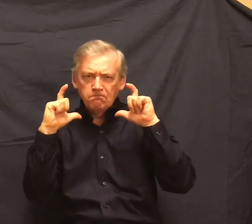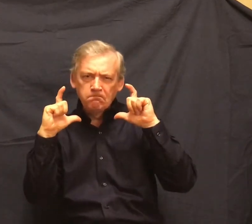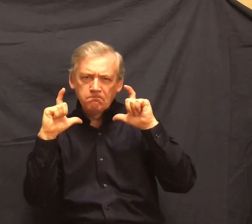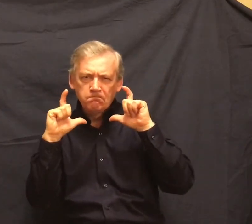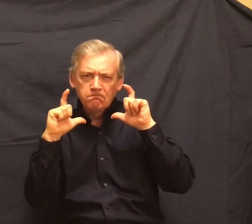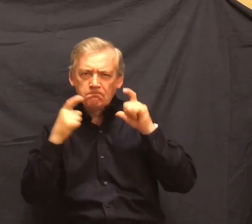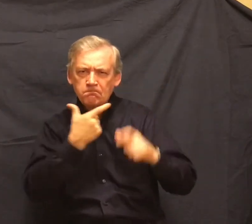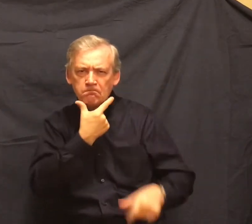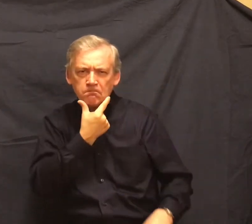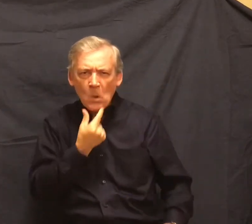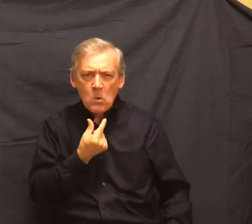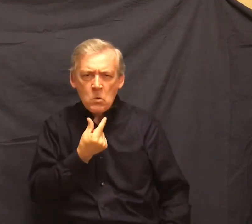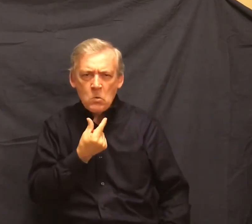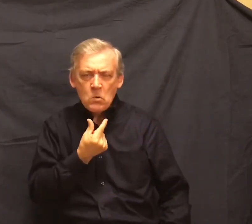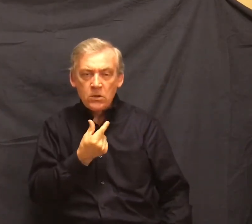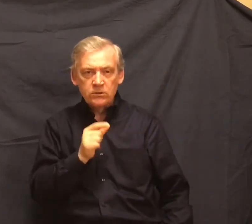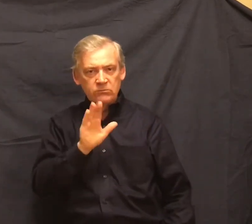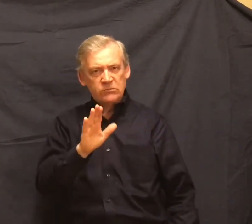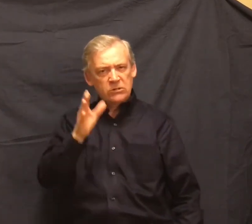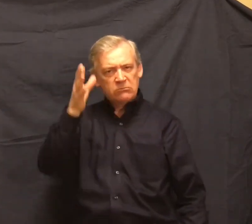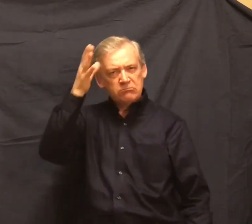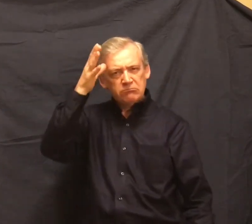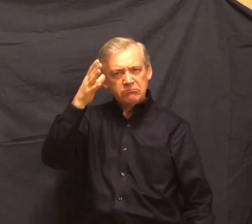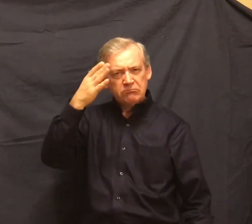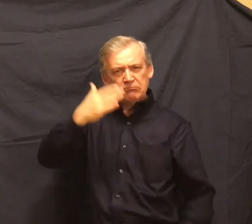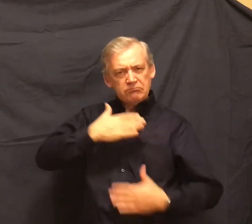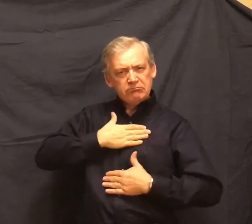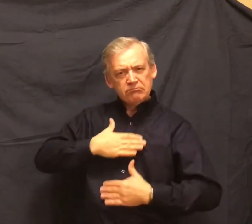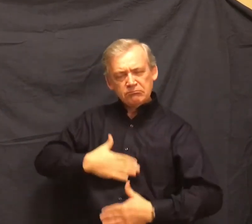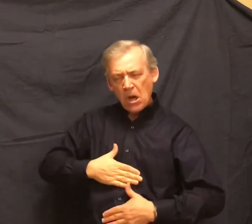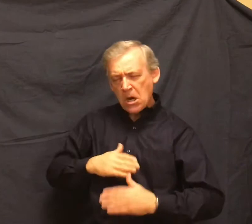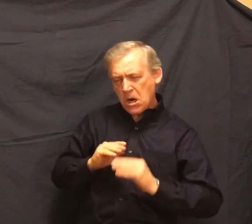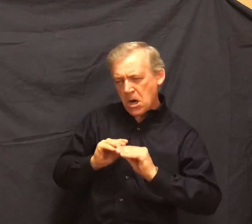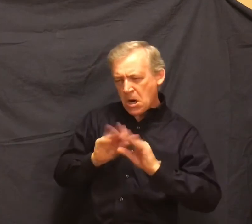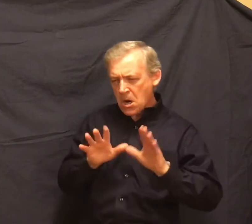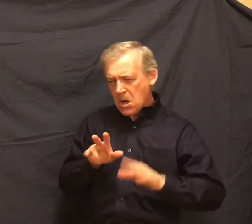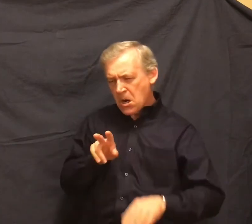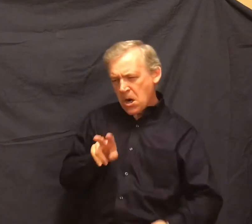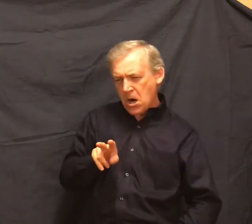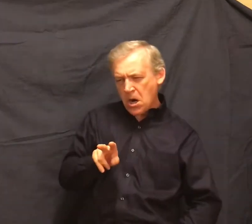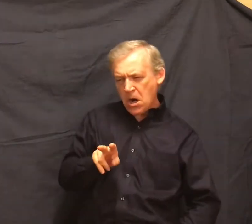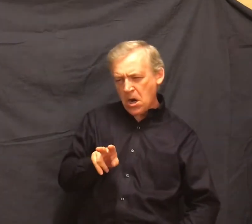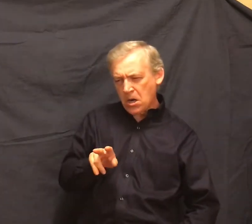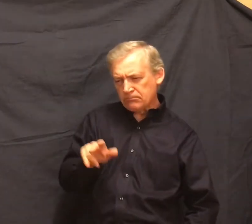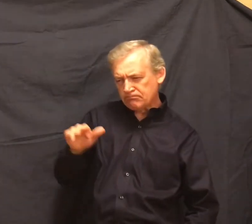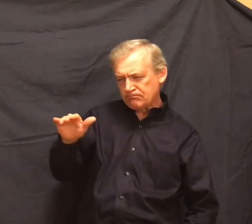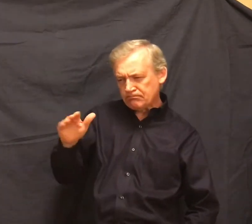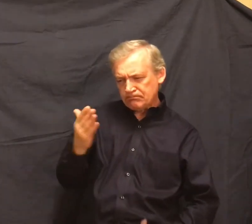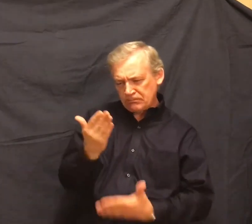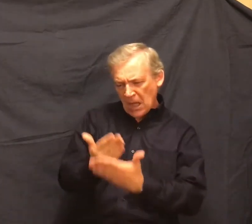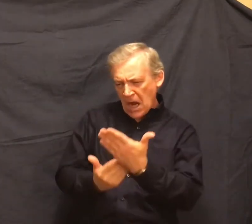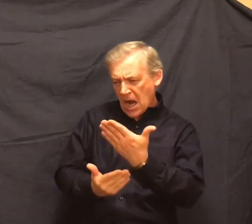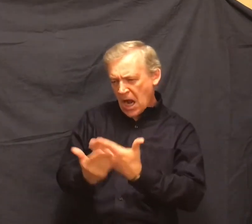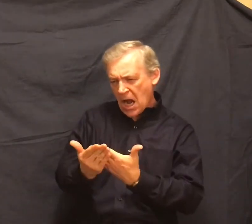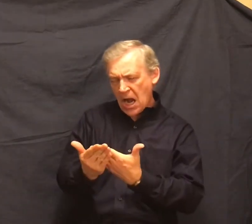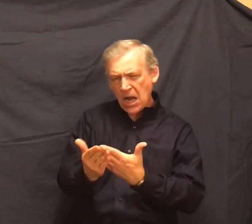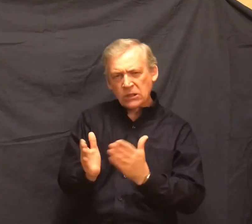Every part of him was defined. A small, strong hands, slender arms,